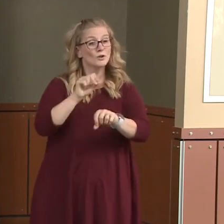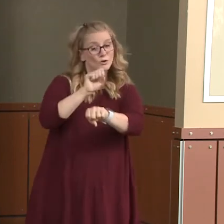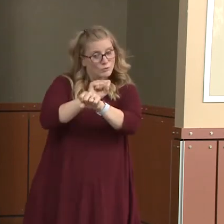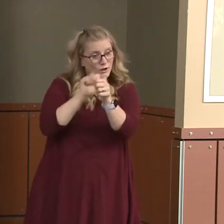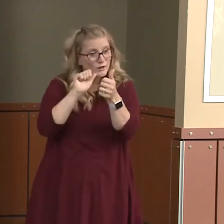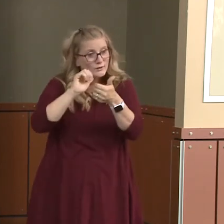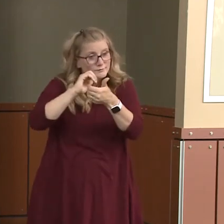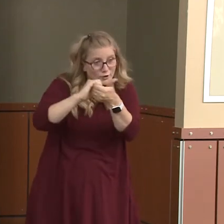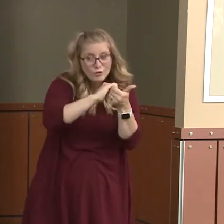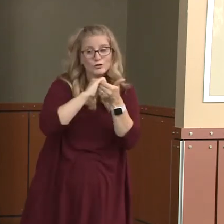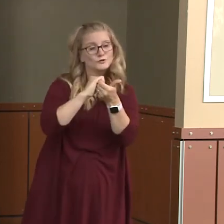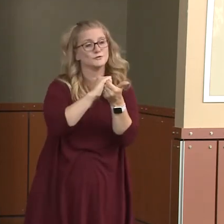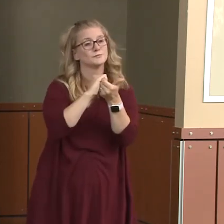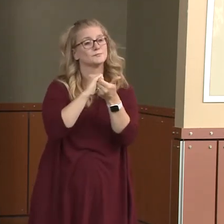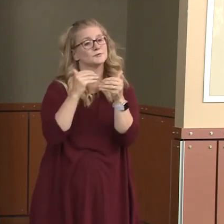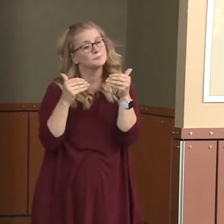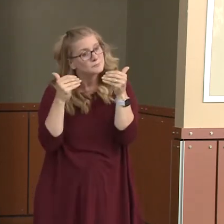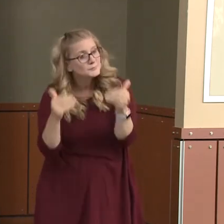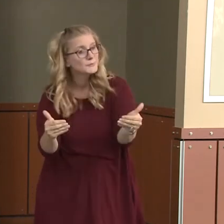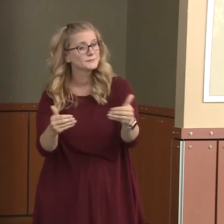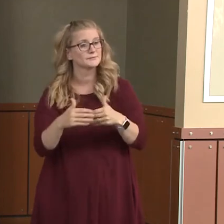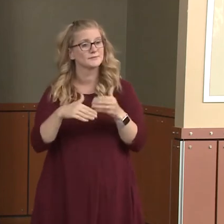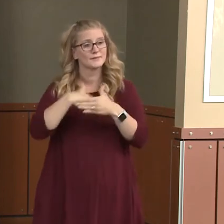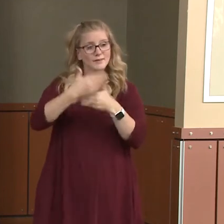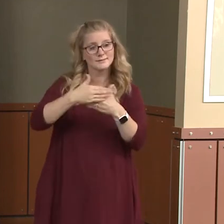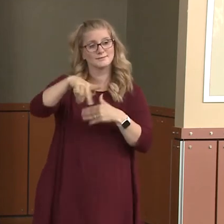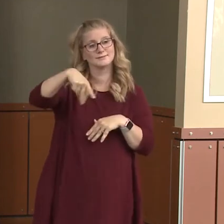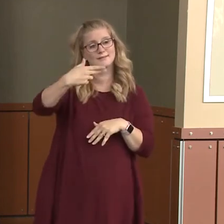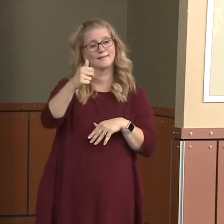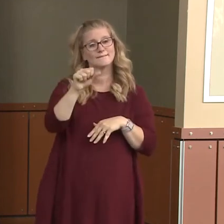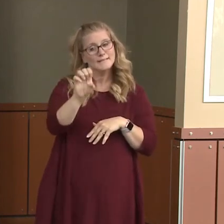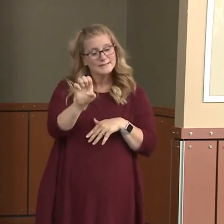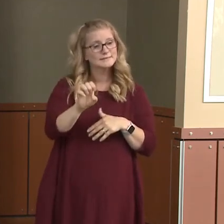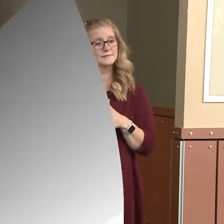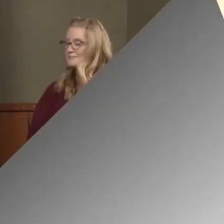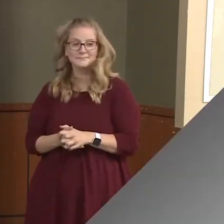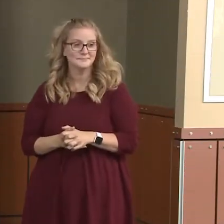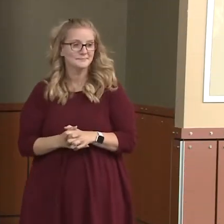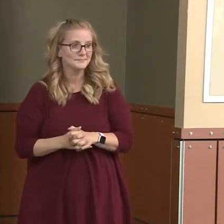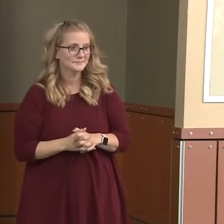into new phases so we can get those businesses open. So thank you very much.